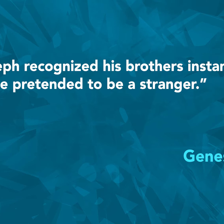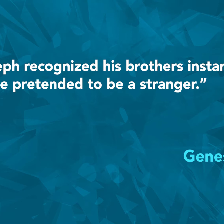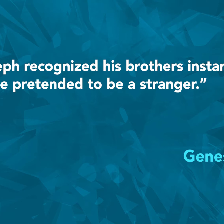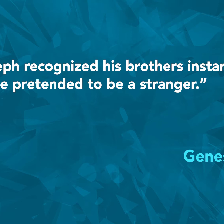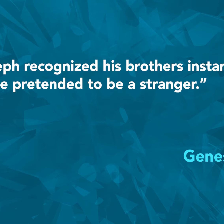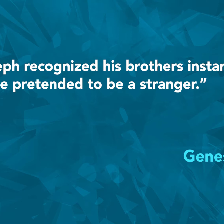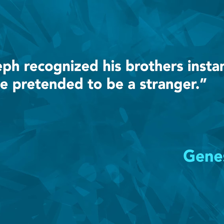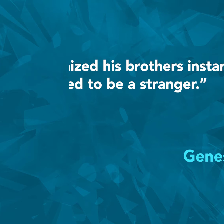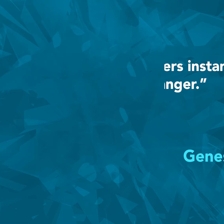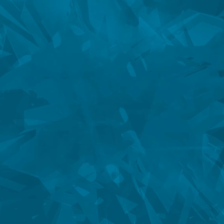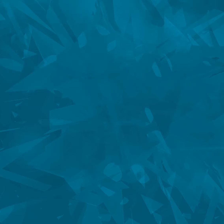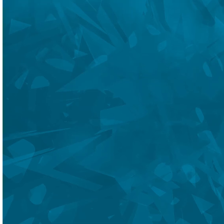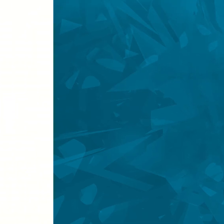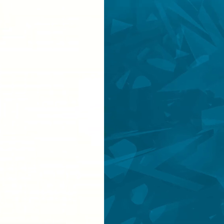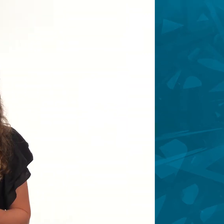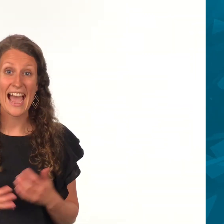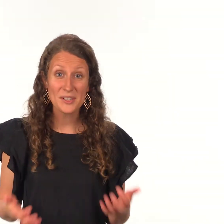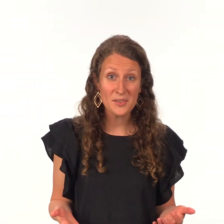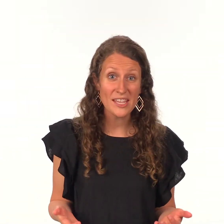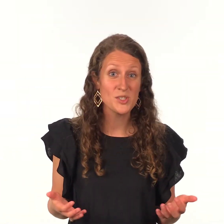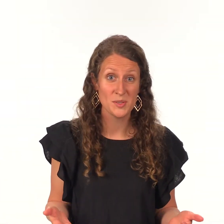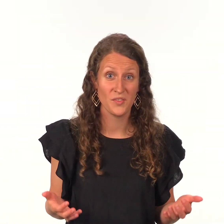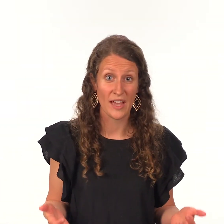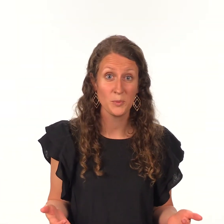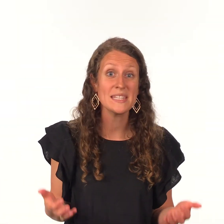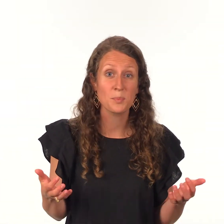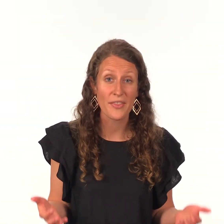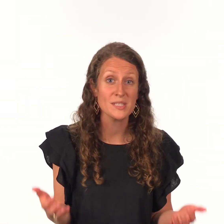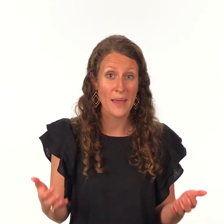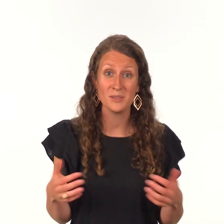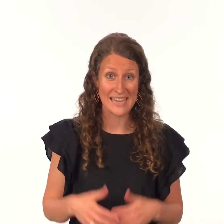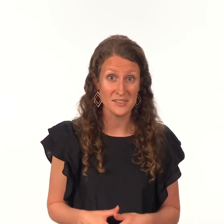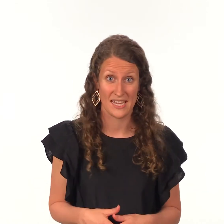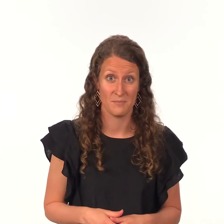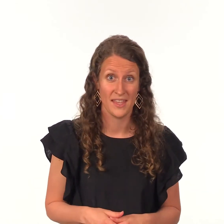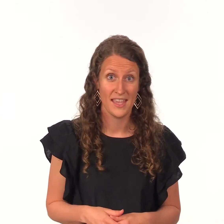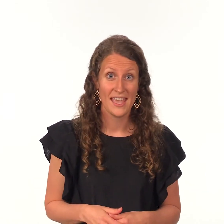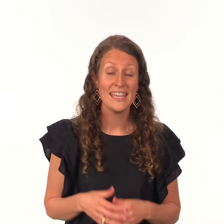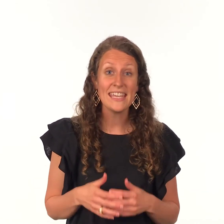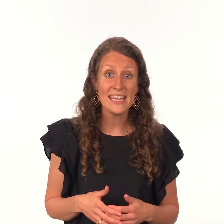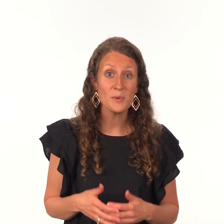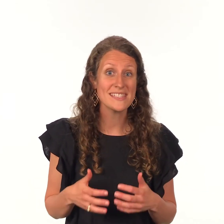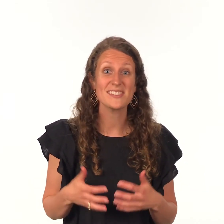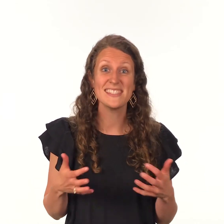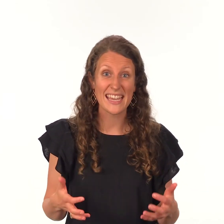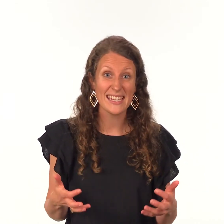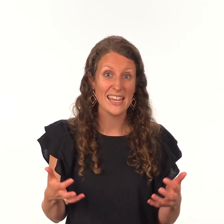how do you think joseph felt when his brothers bowed down to him he was now second in